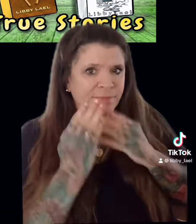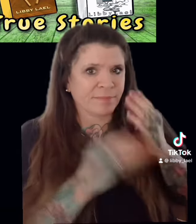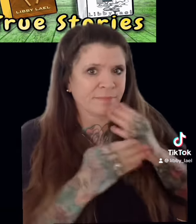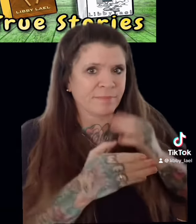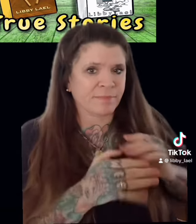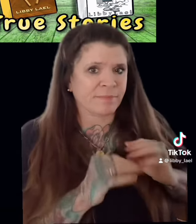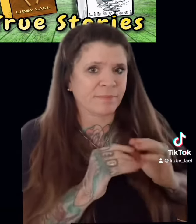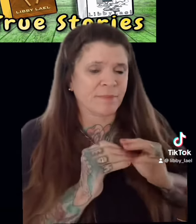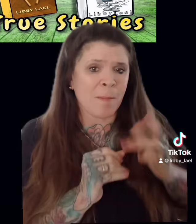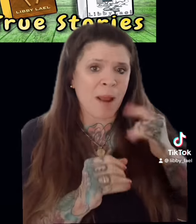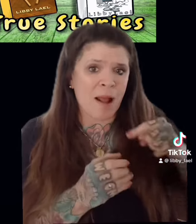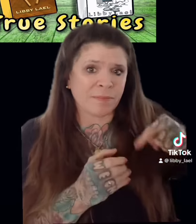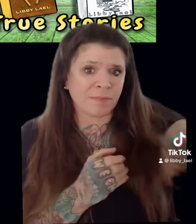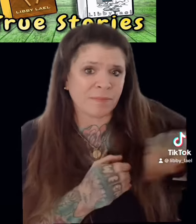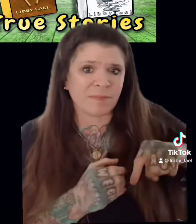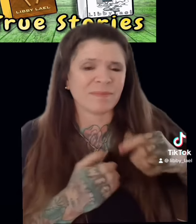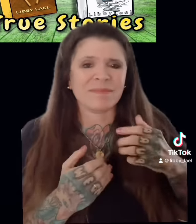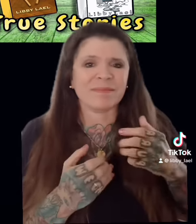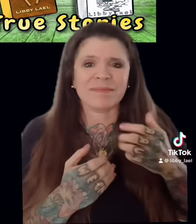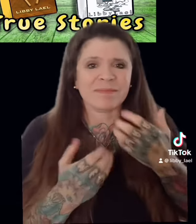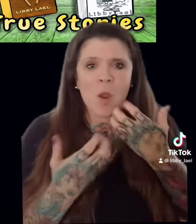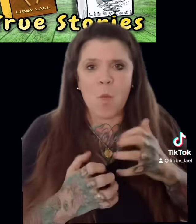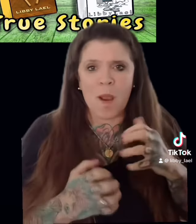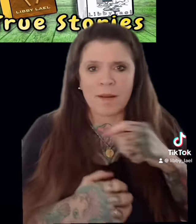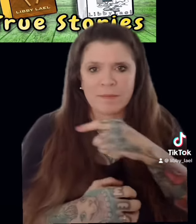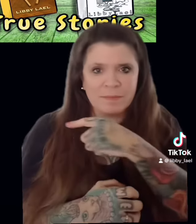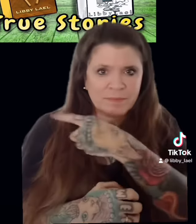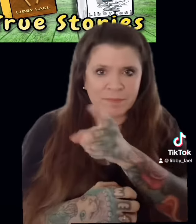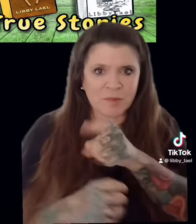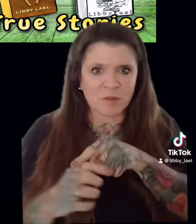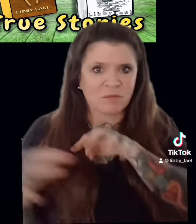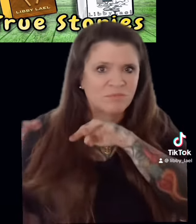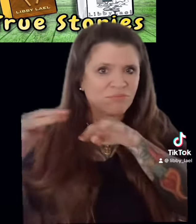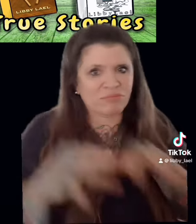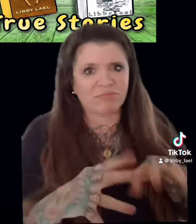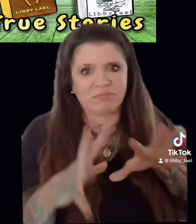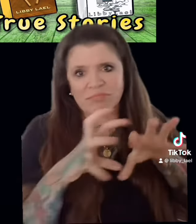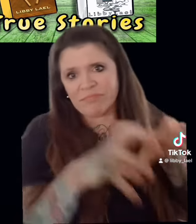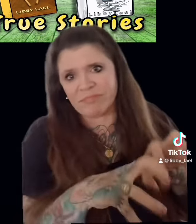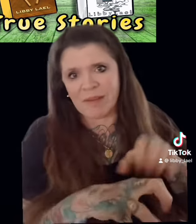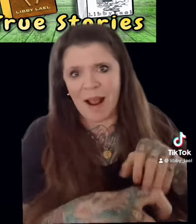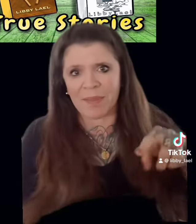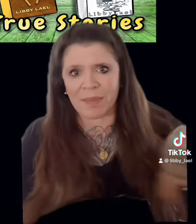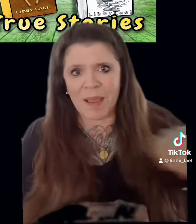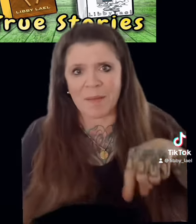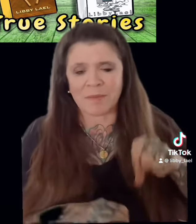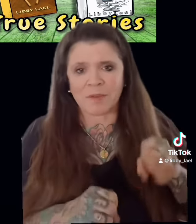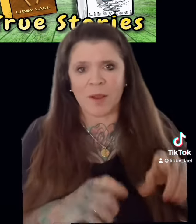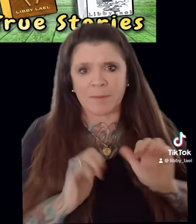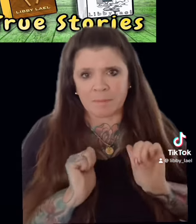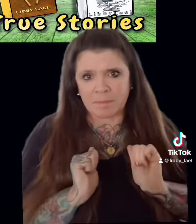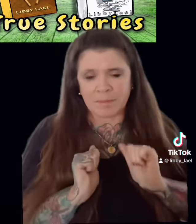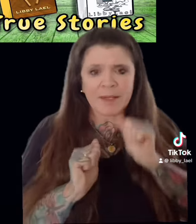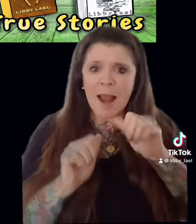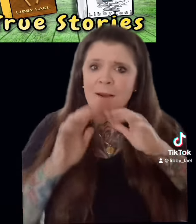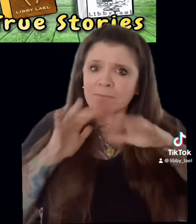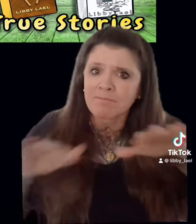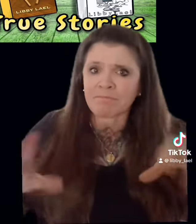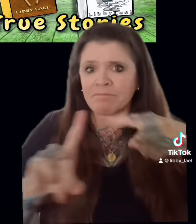My supporters have stayed silent because they fear the wrath from the Deaf community, just as it was directed at me. My supporters,